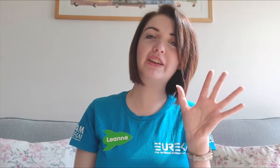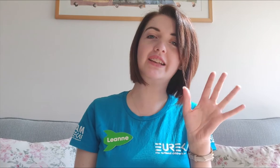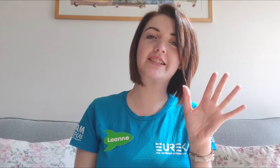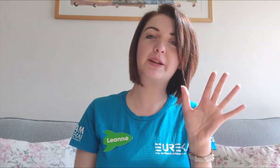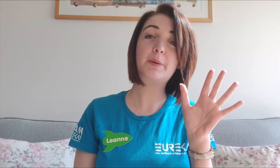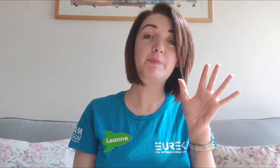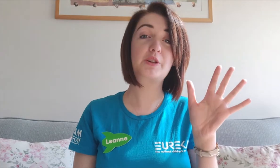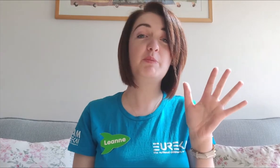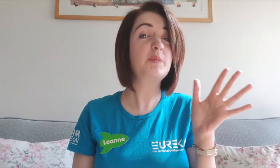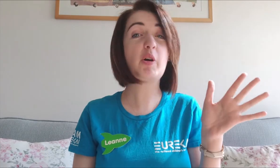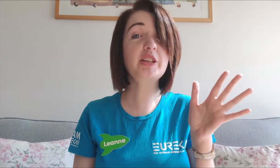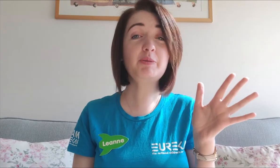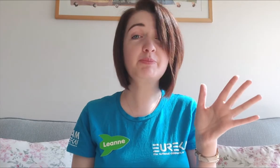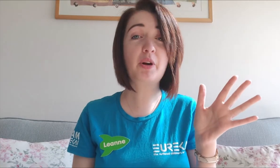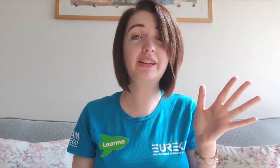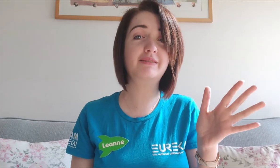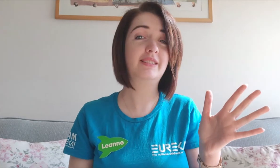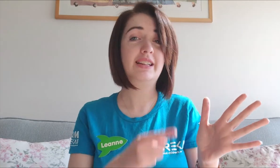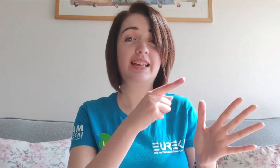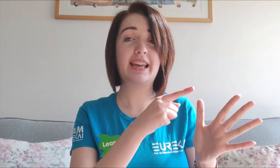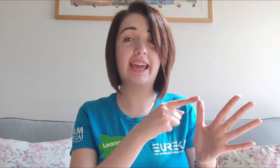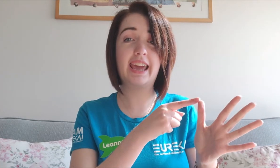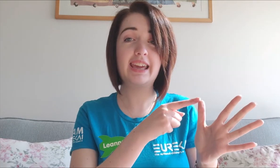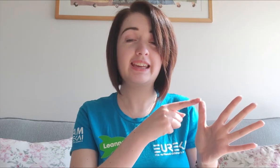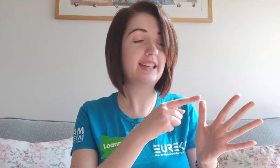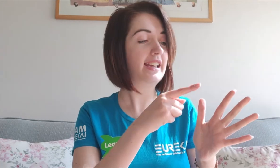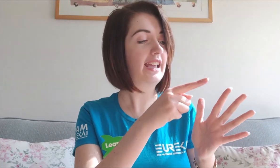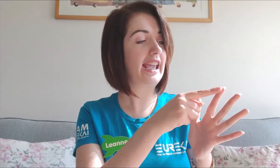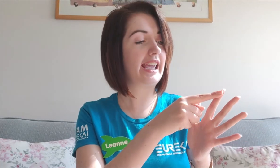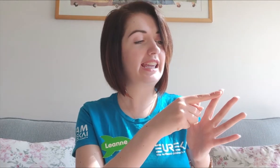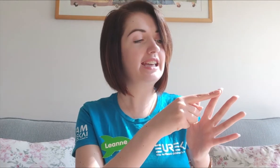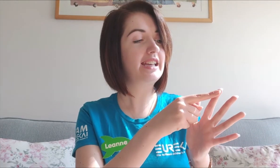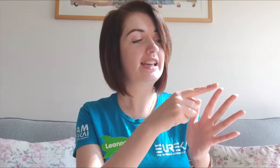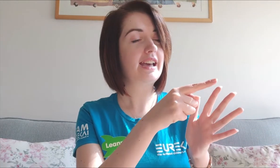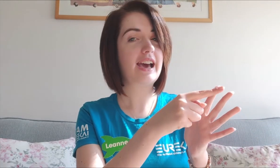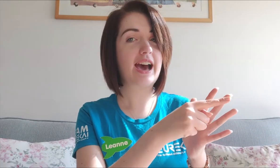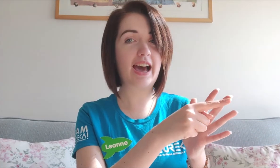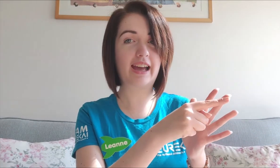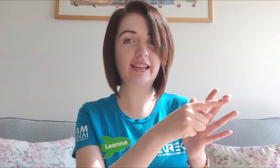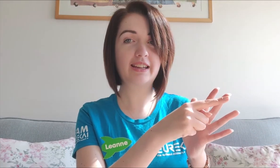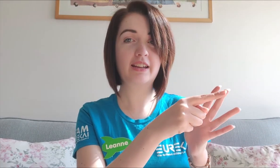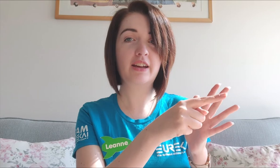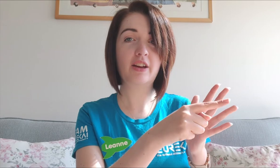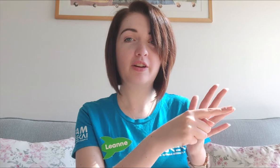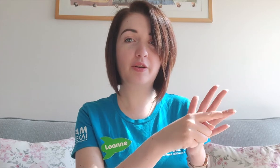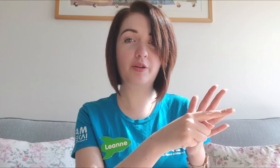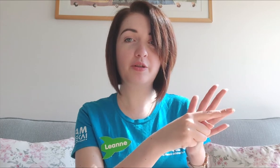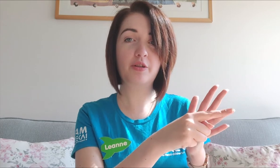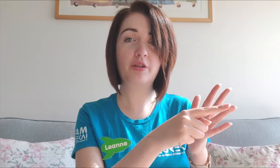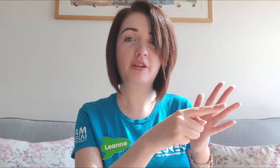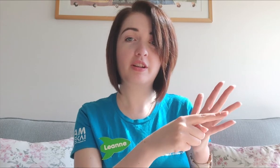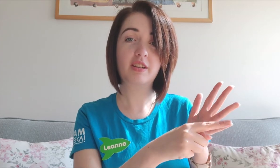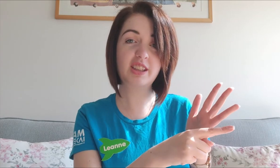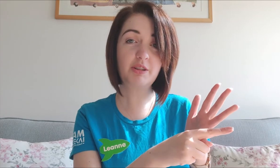fingers. So all you do is point. A, E, I, O, U.